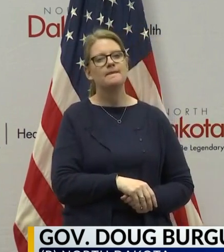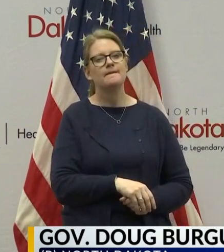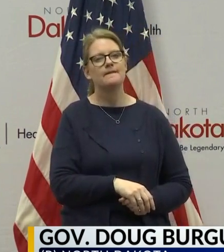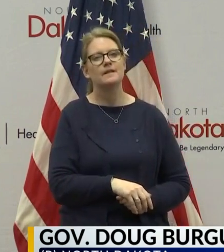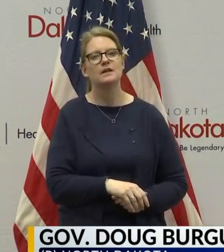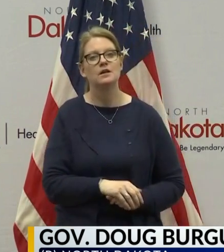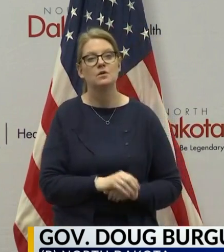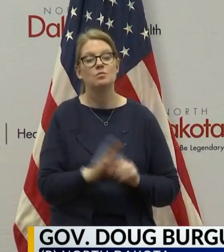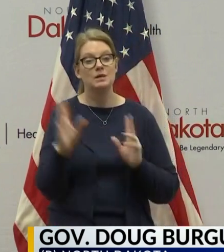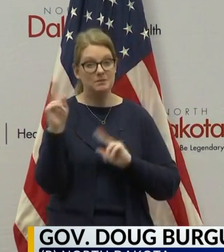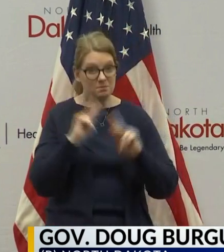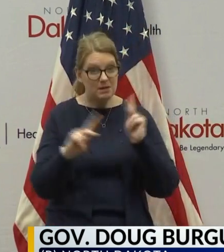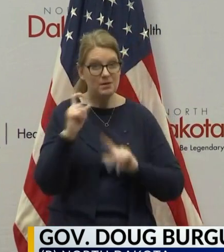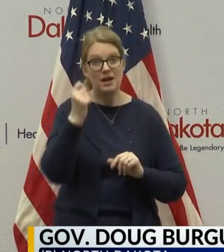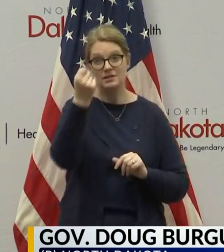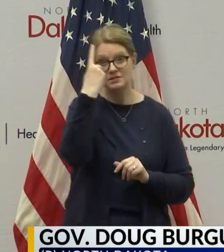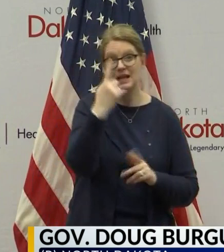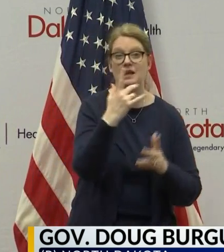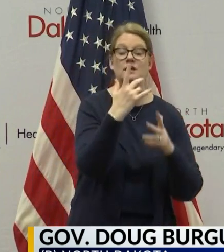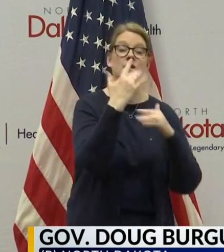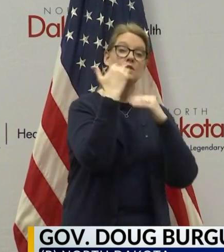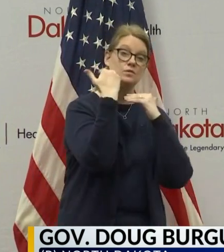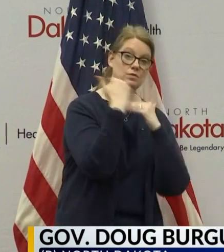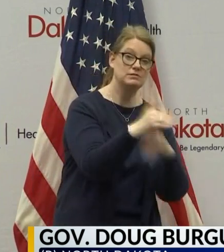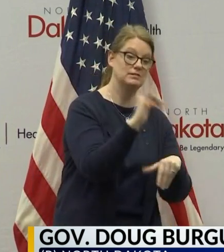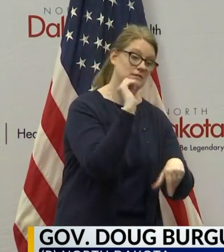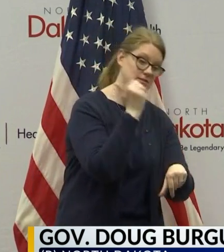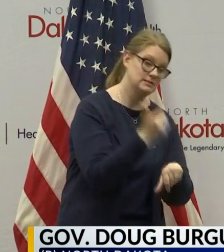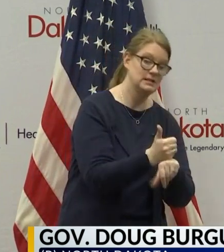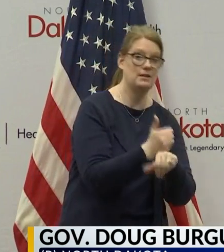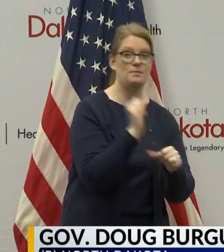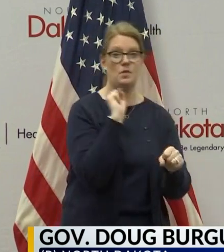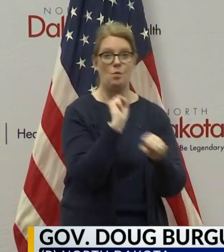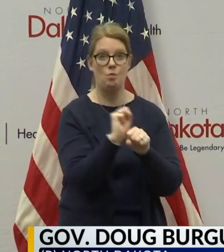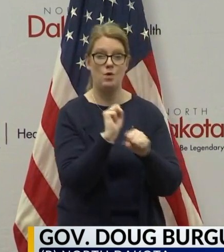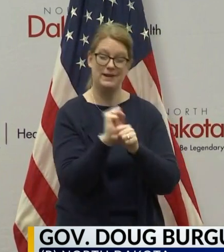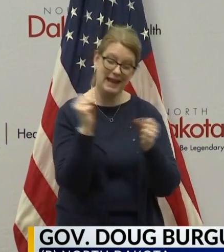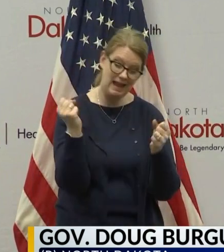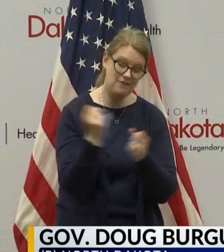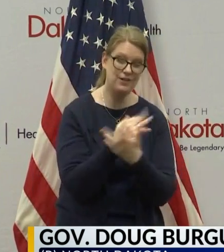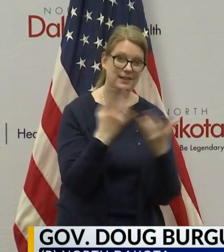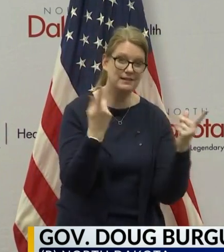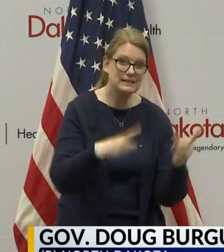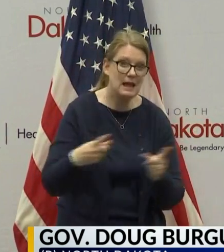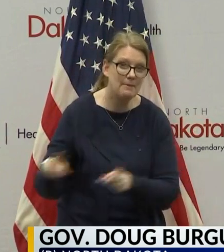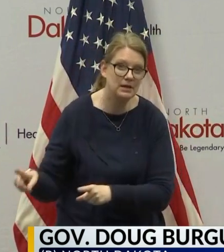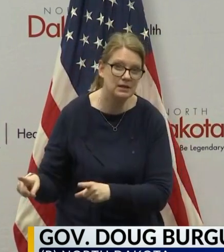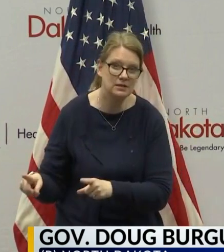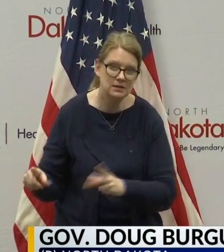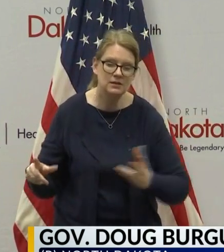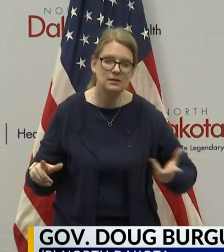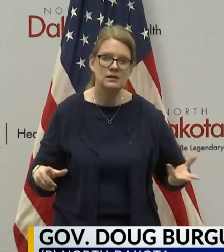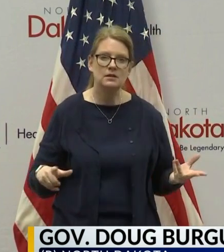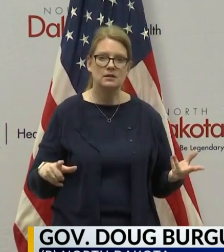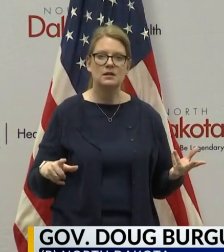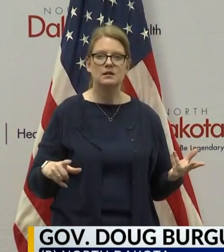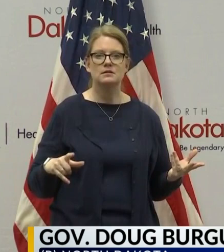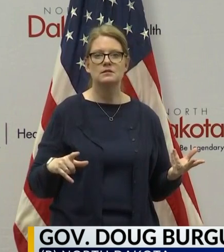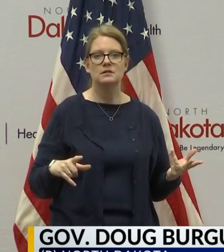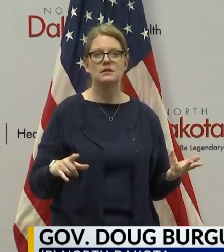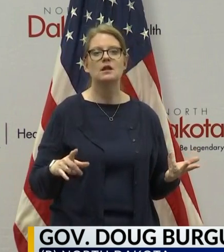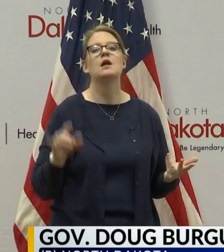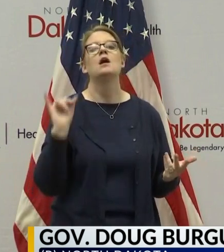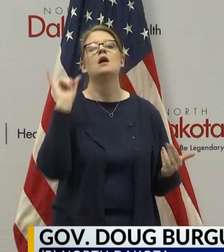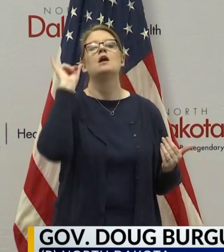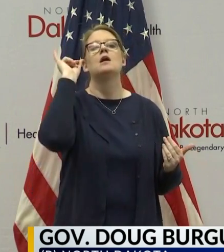that when people actually understand all the restrictions we have in place, all the work that we're doing and everything that's going on, then they, there's a